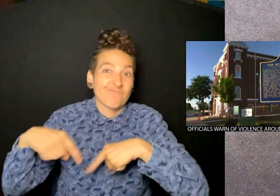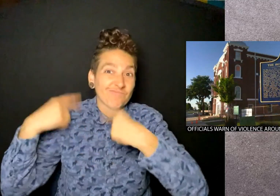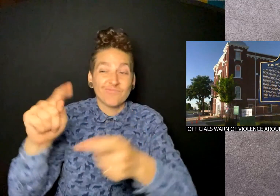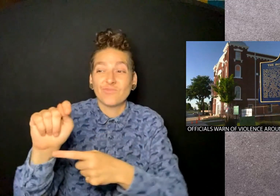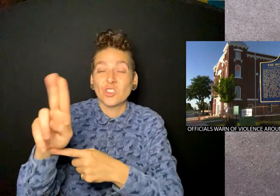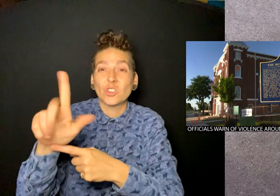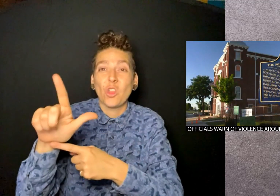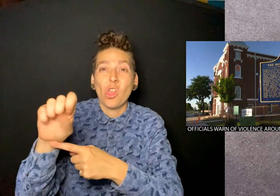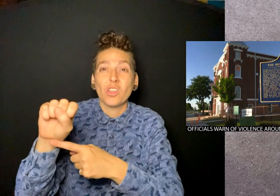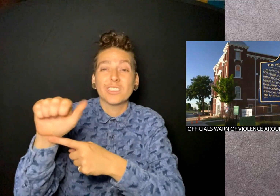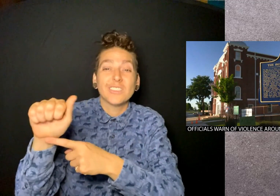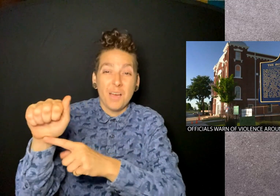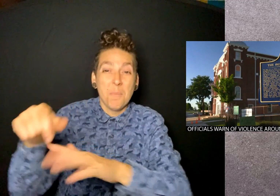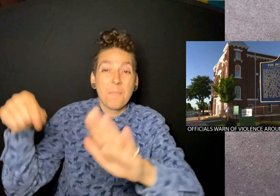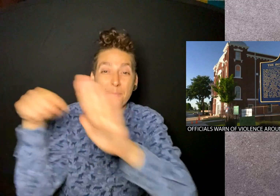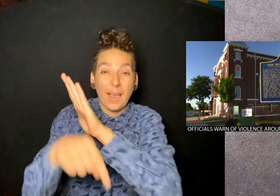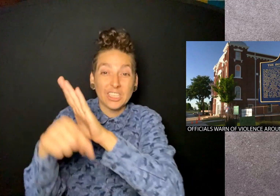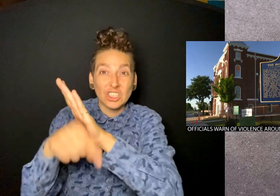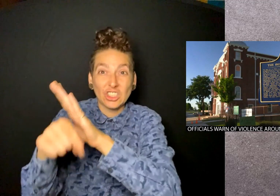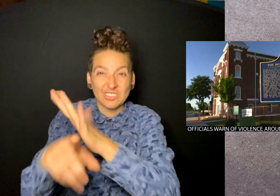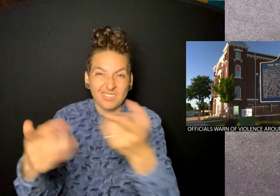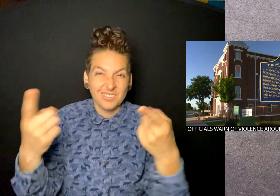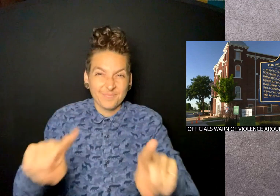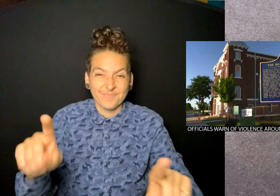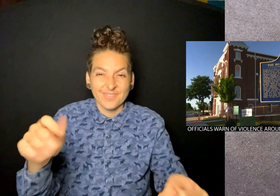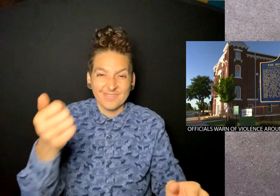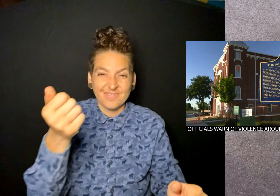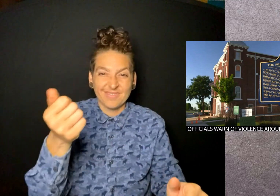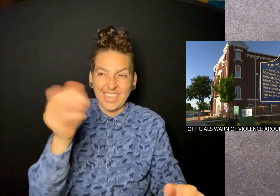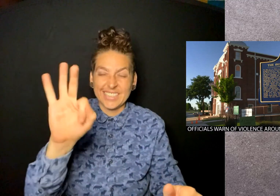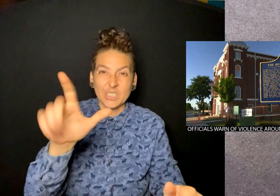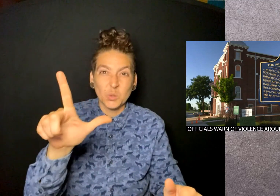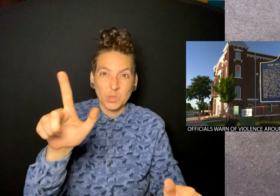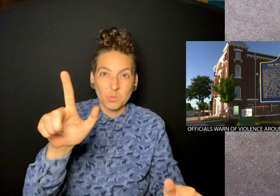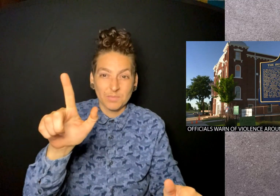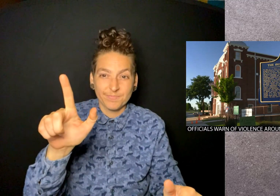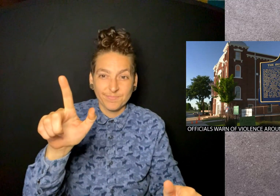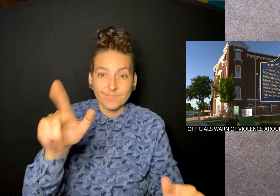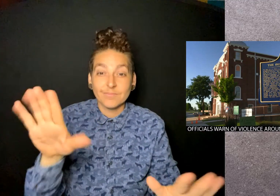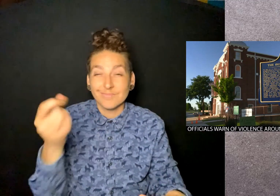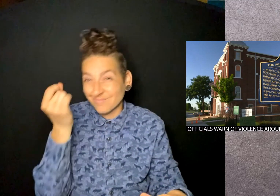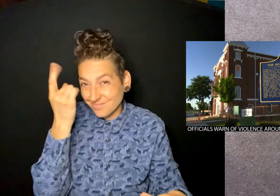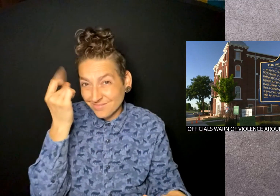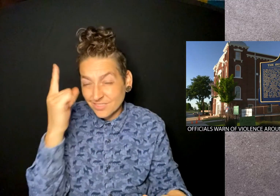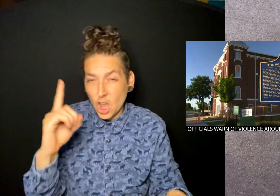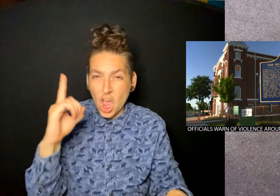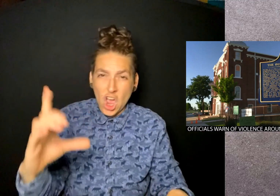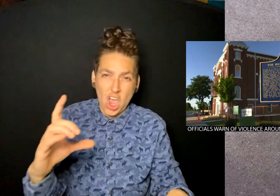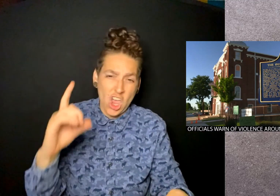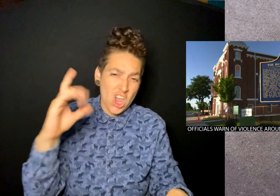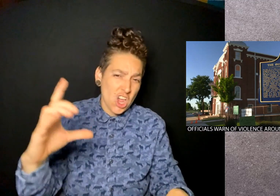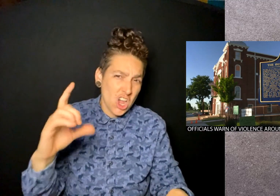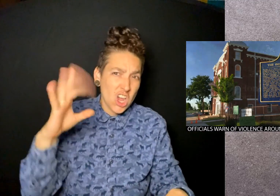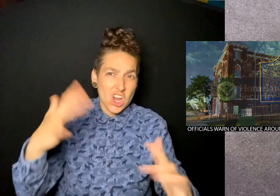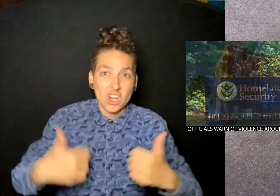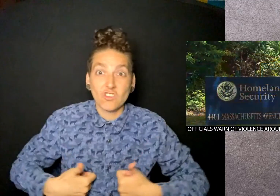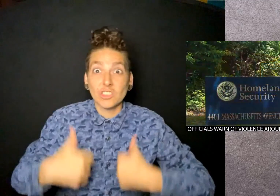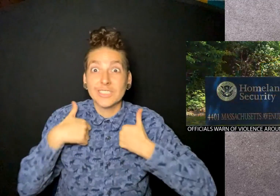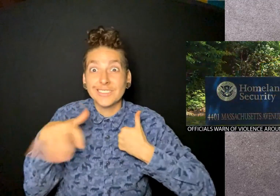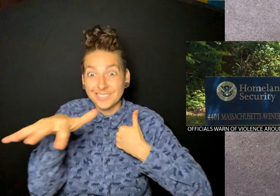of the tulsa race massacre that happened in 1921 in which hundreds of